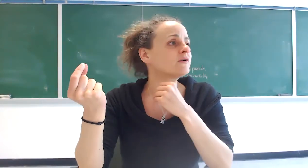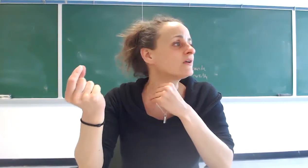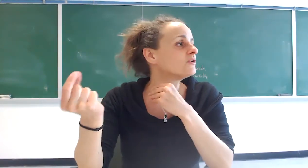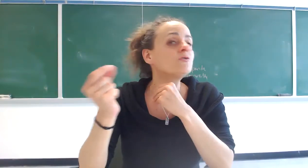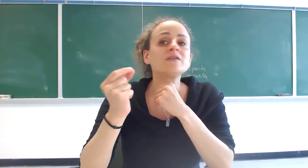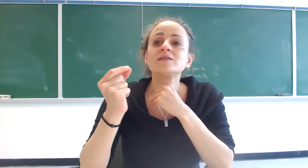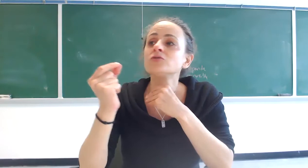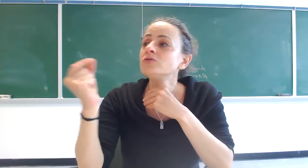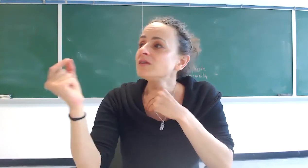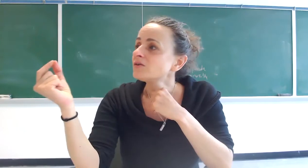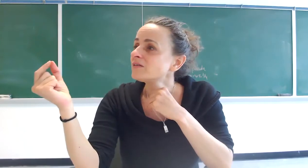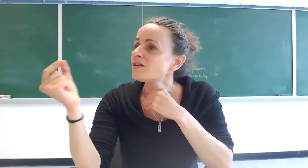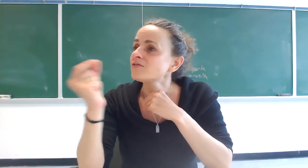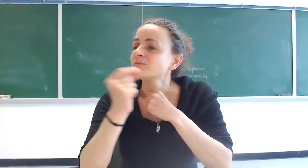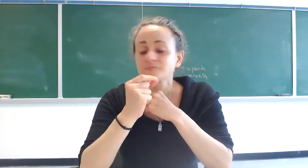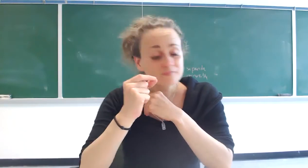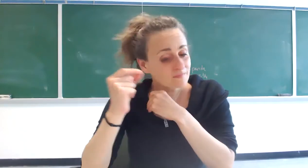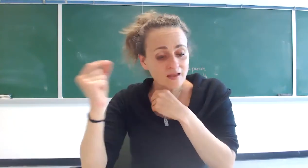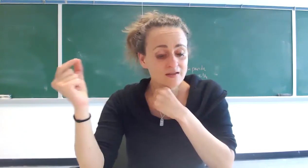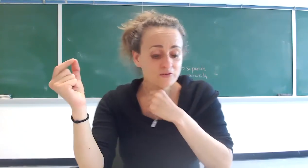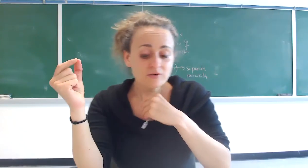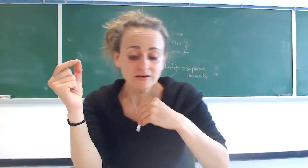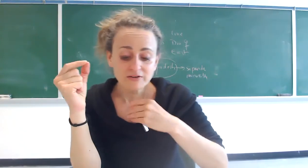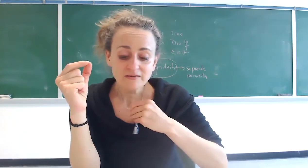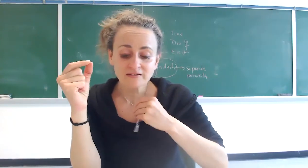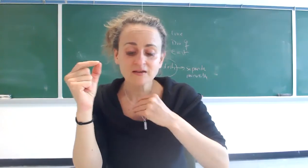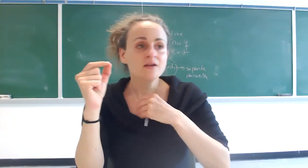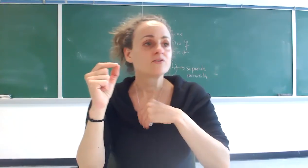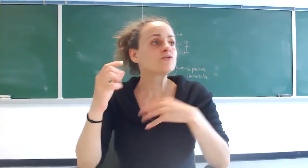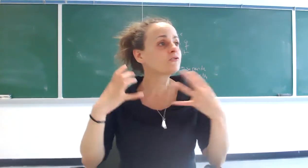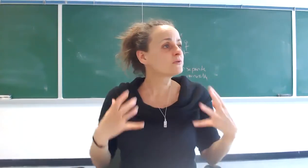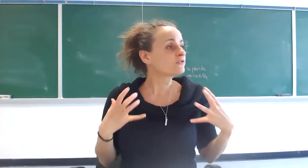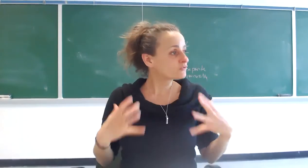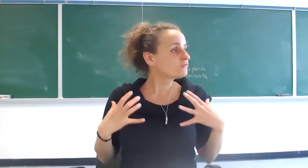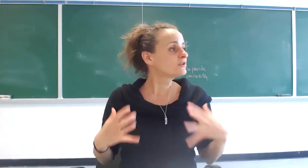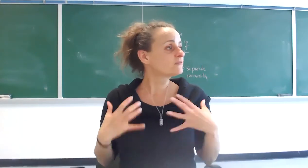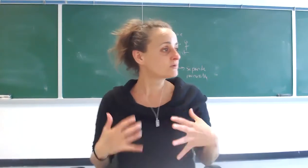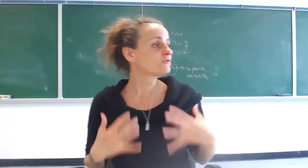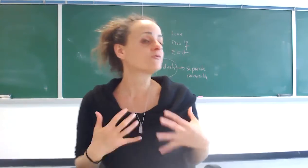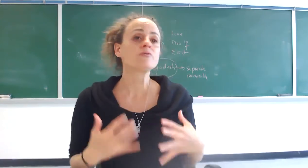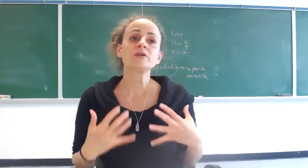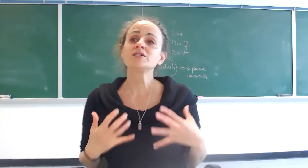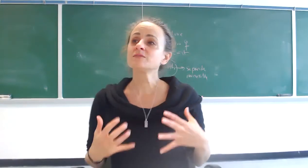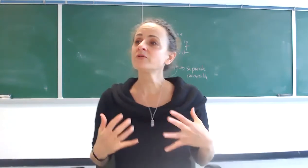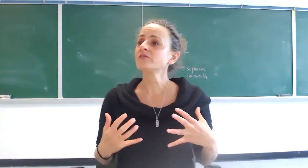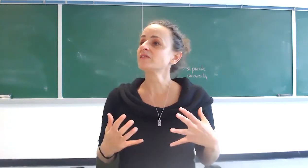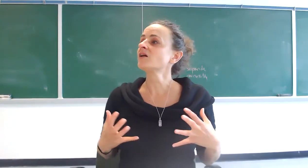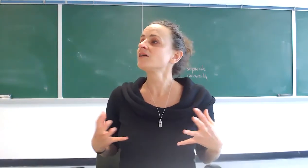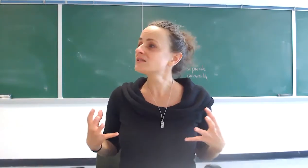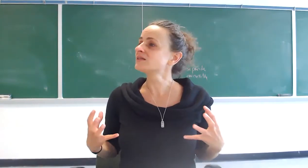you are deluding yourself and so and levinas is saying the truly spiritual or religious person is constantly